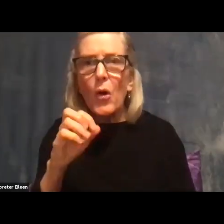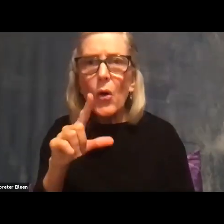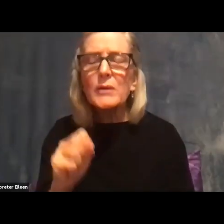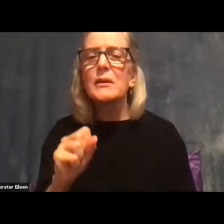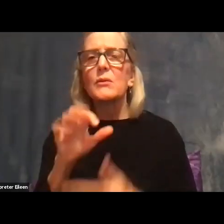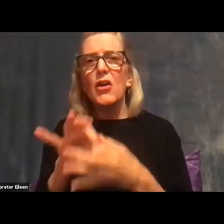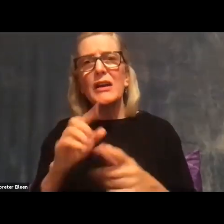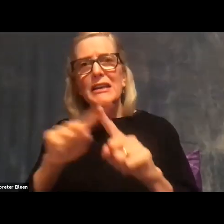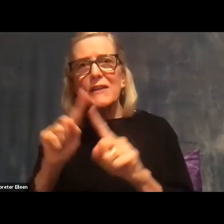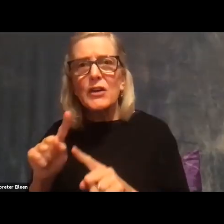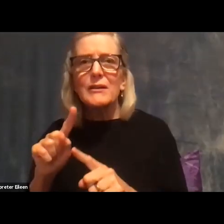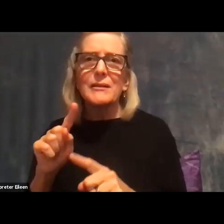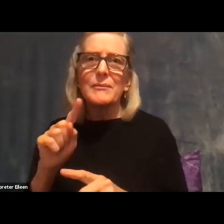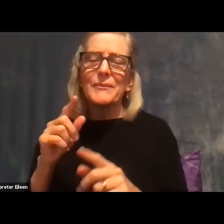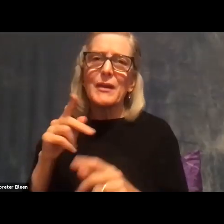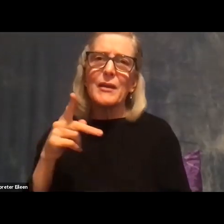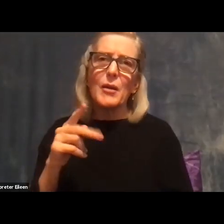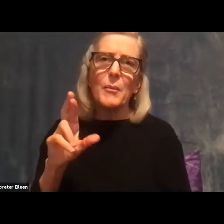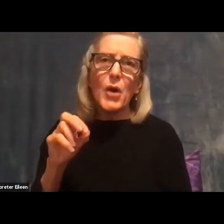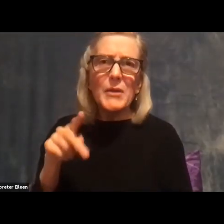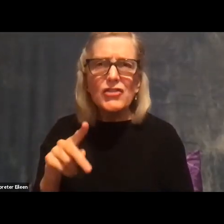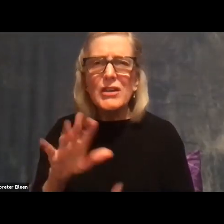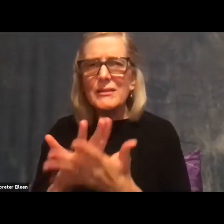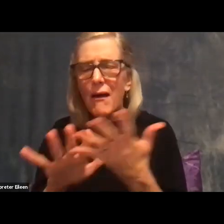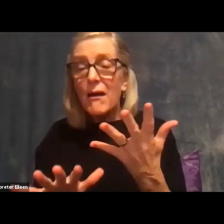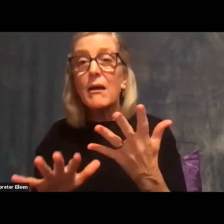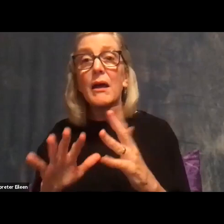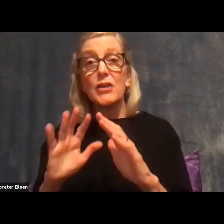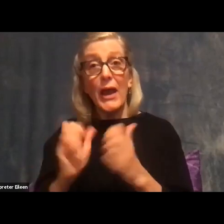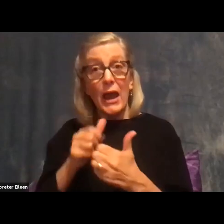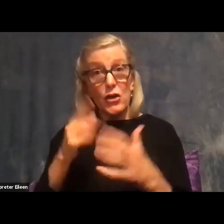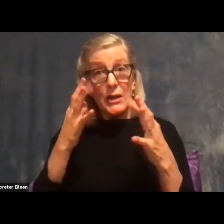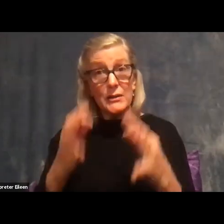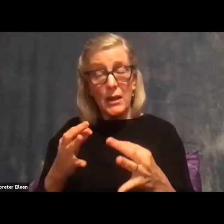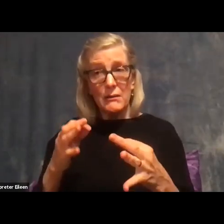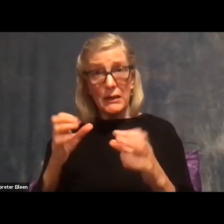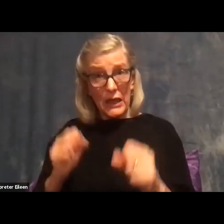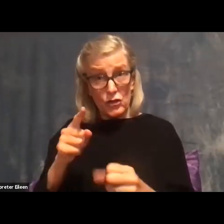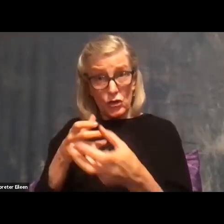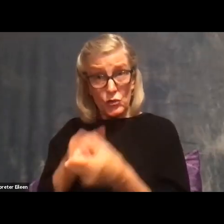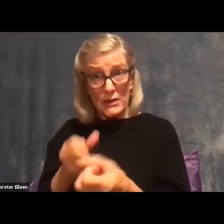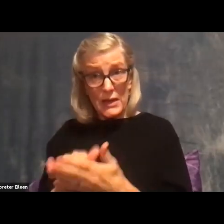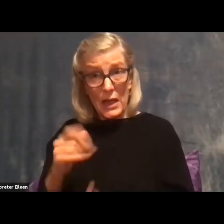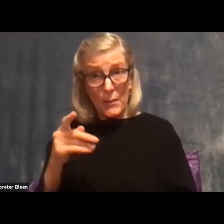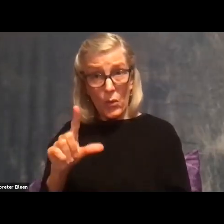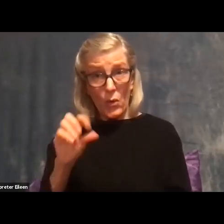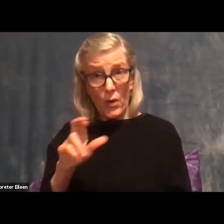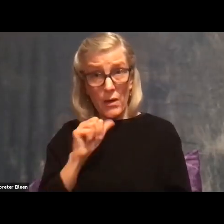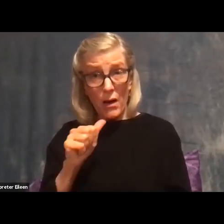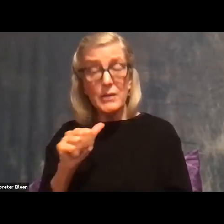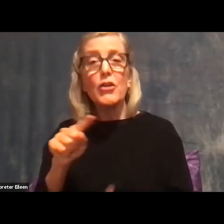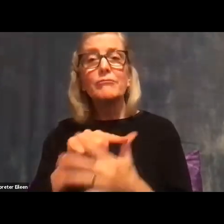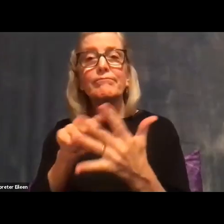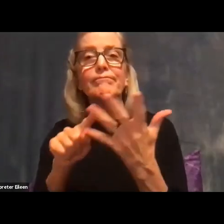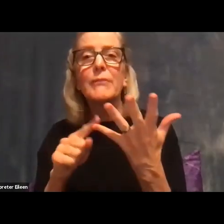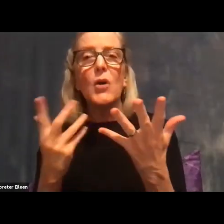voters decide on. Uh, so how can you decide whether you should trust a poll or not? Uh, so here's just a few things that you potentially should look